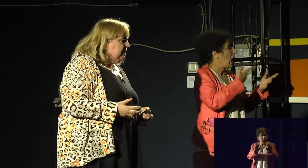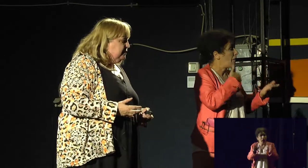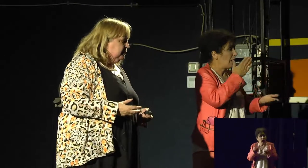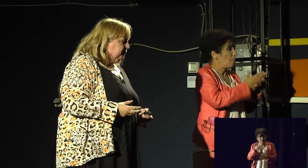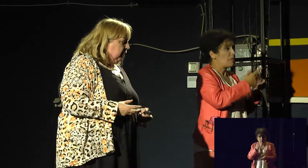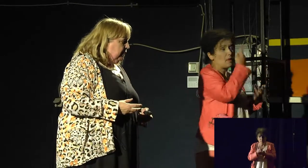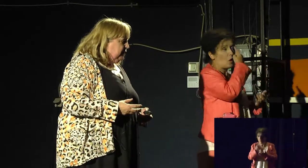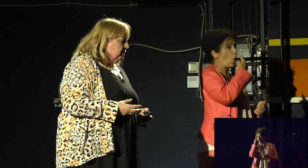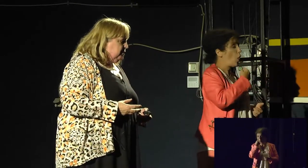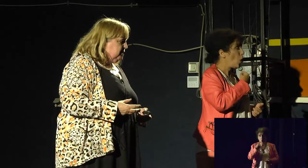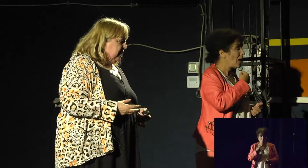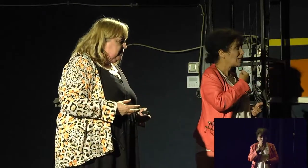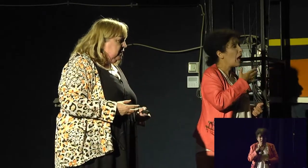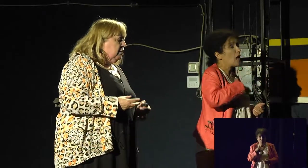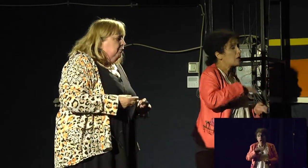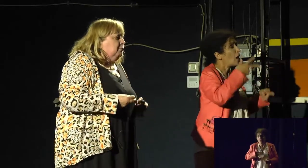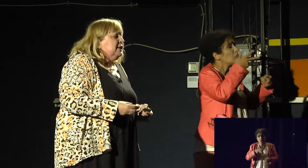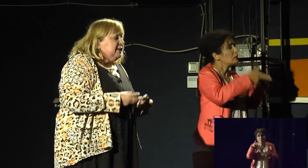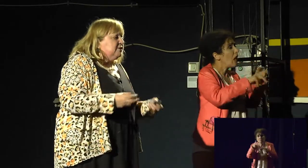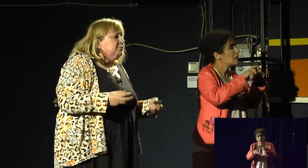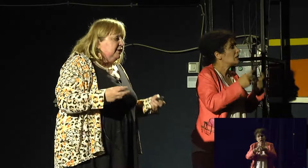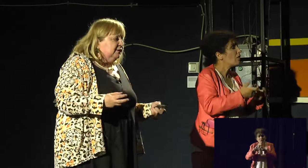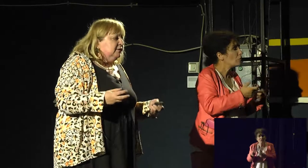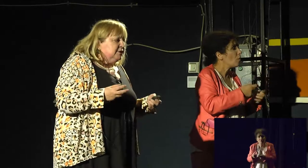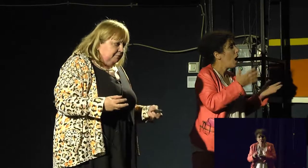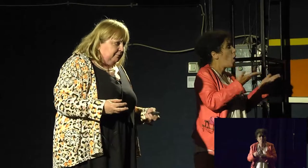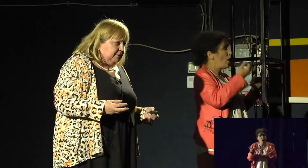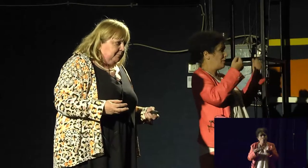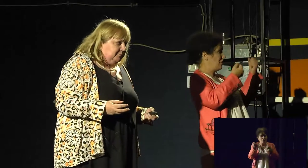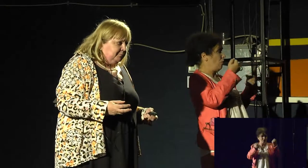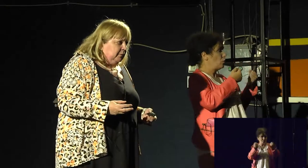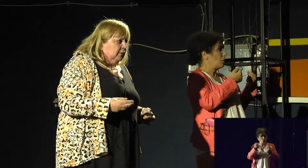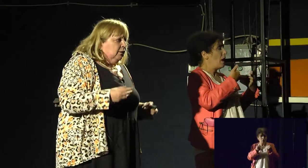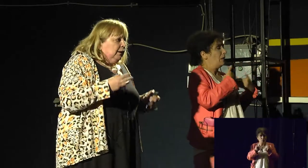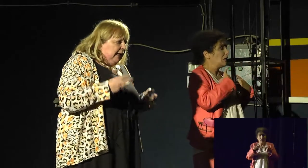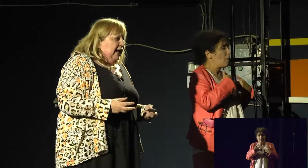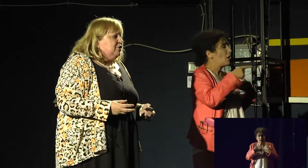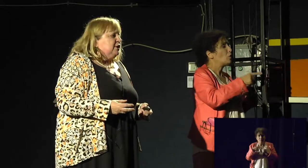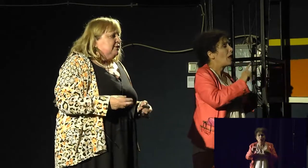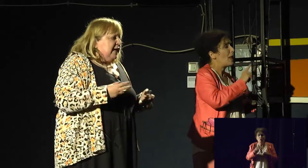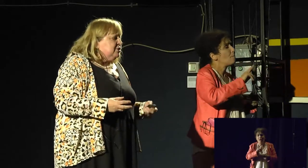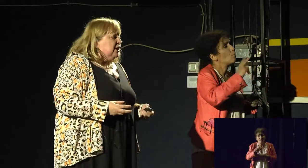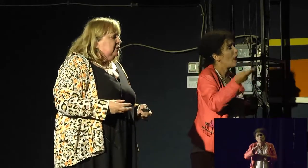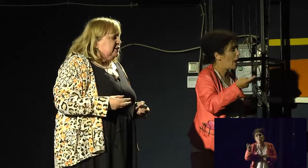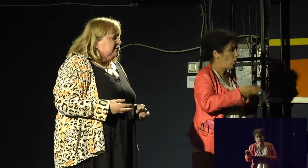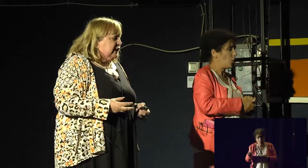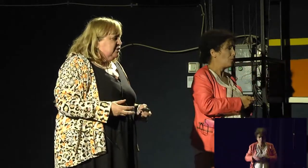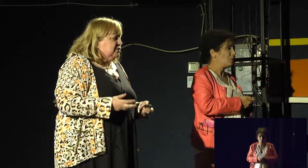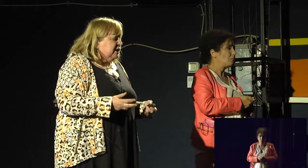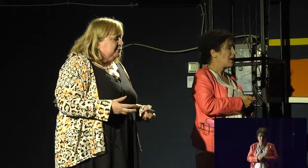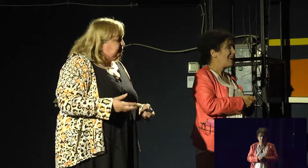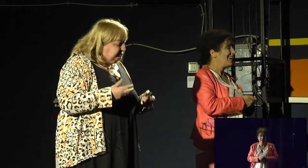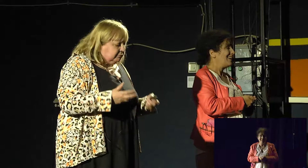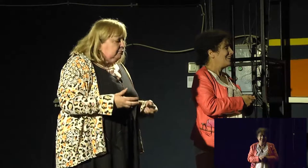will I want to end when it comes to sex? For me, that's something different. Actually, sex education